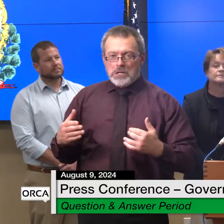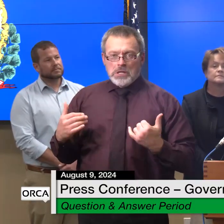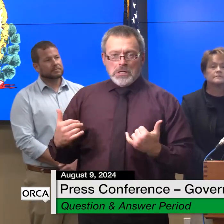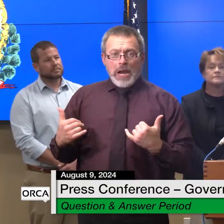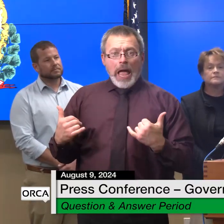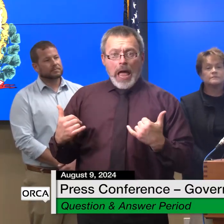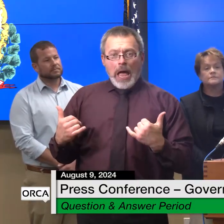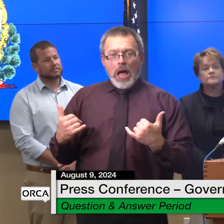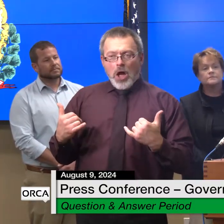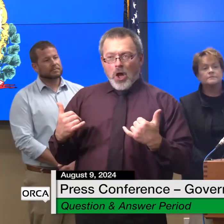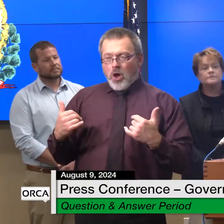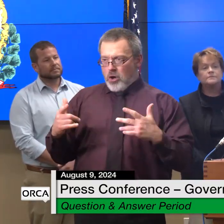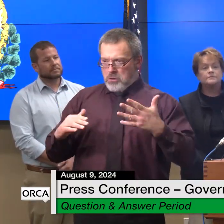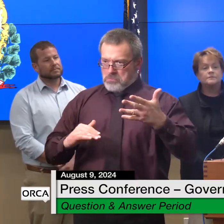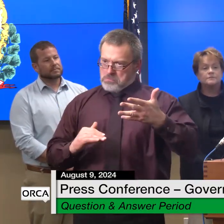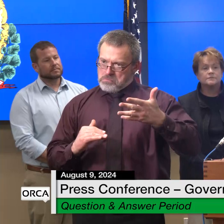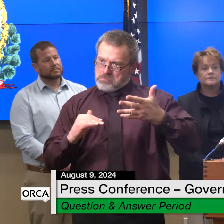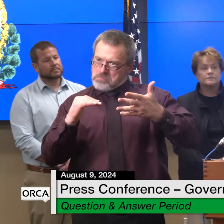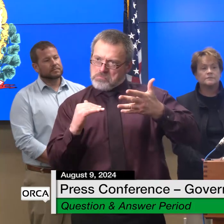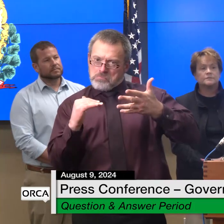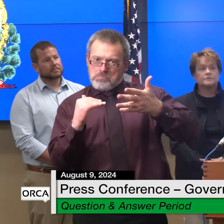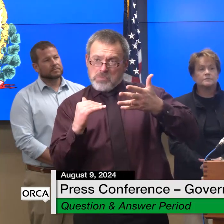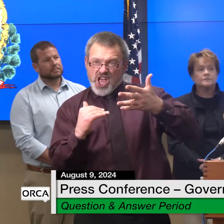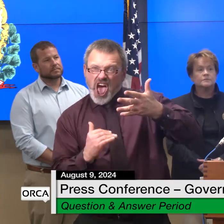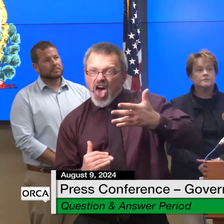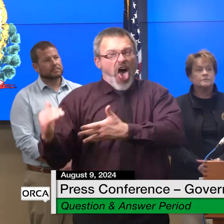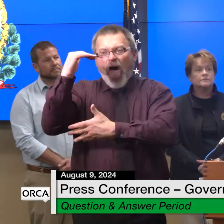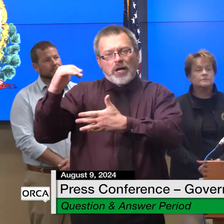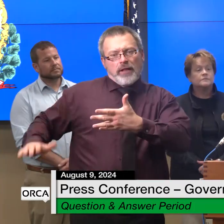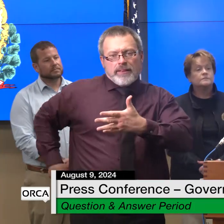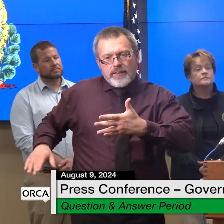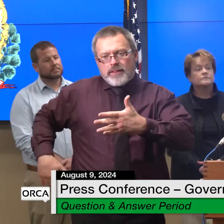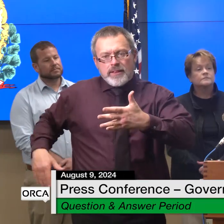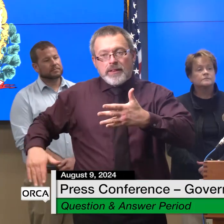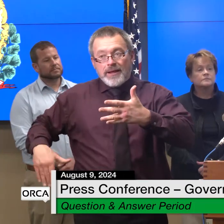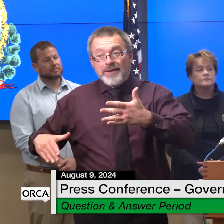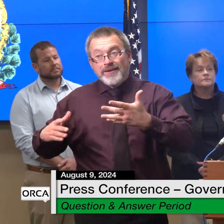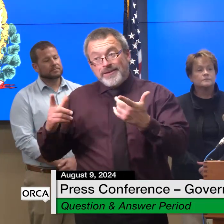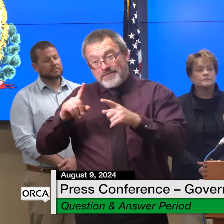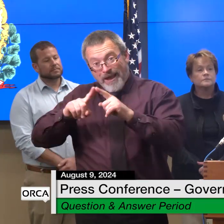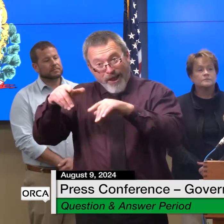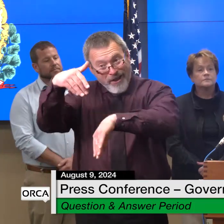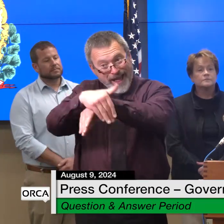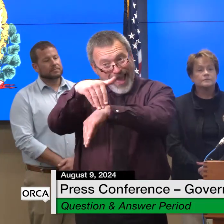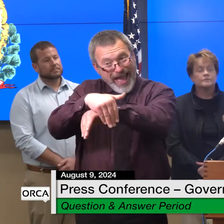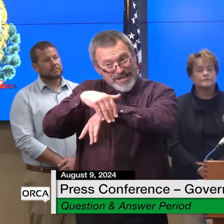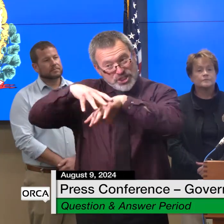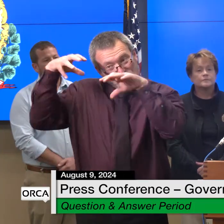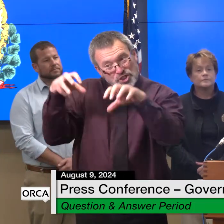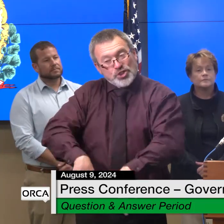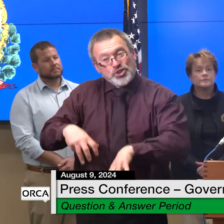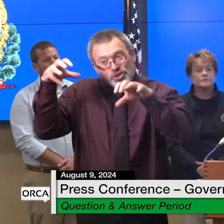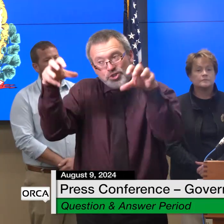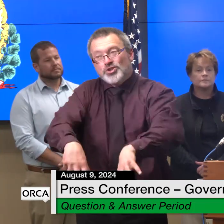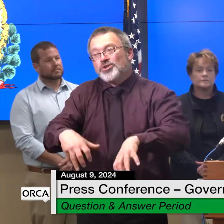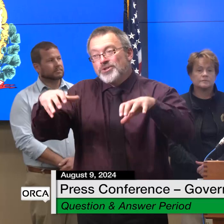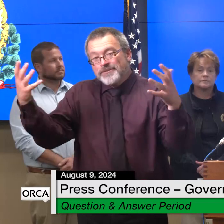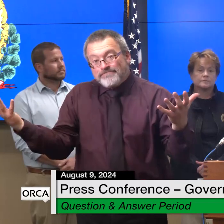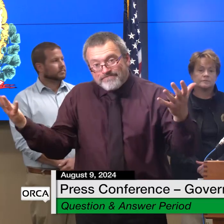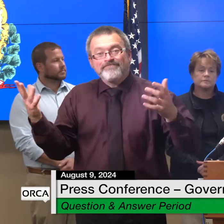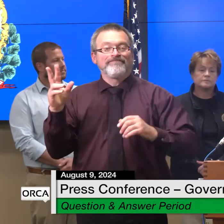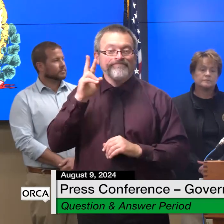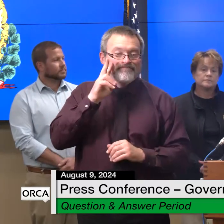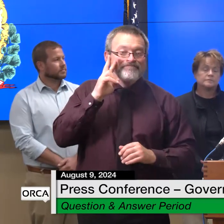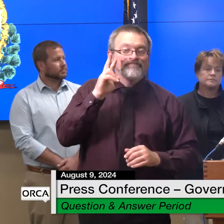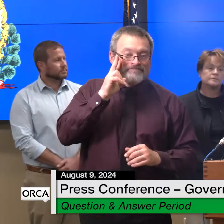but that depends on how much rain we get tonight they're forecasting one to three so it depends on if it stays in that range or not